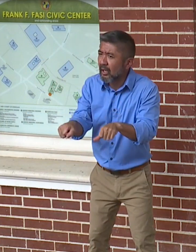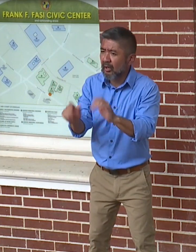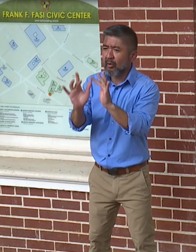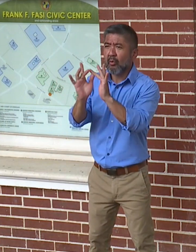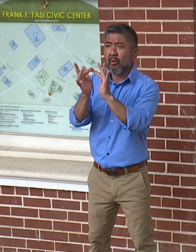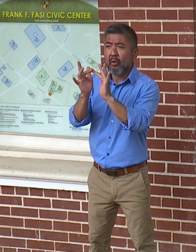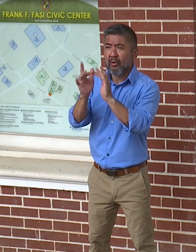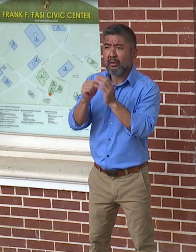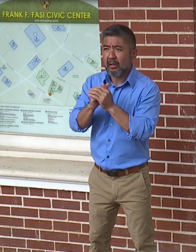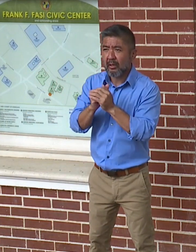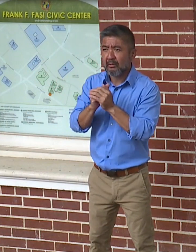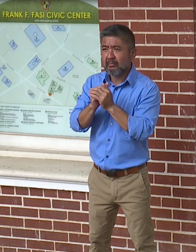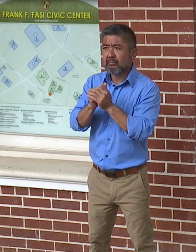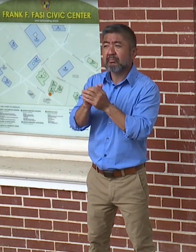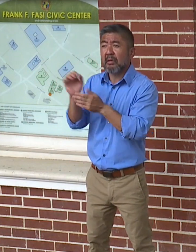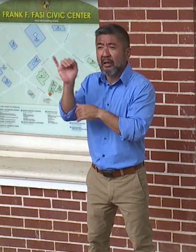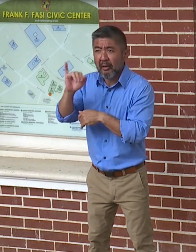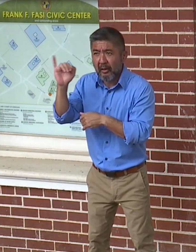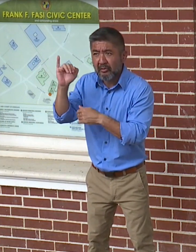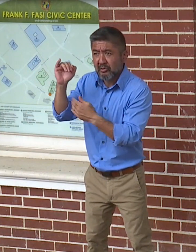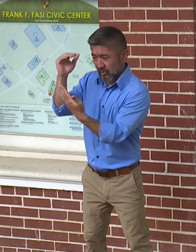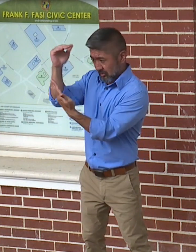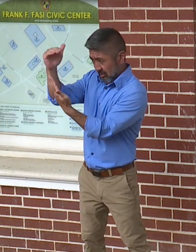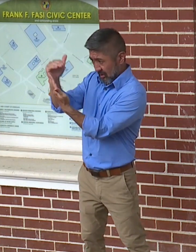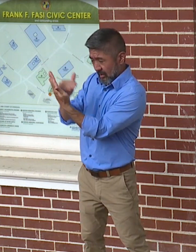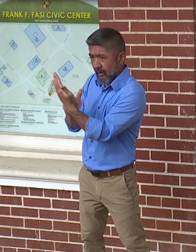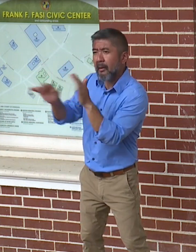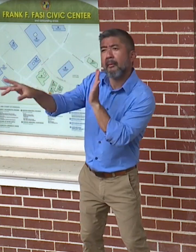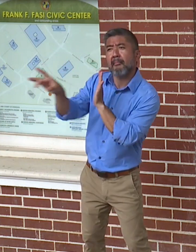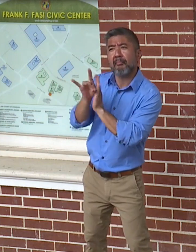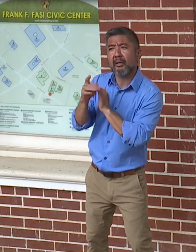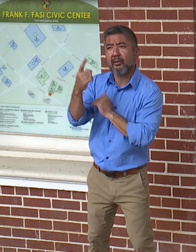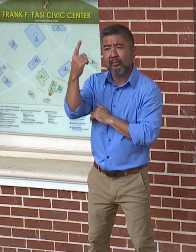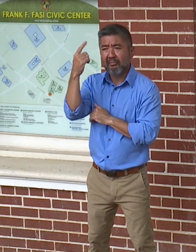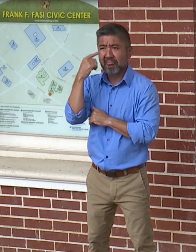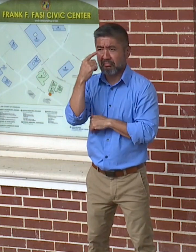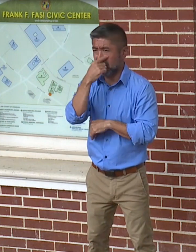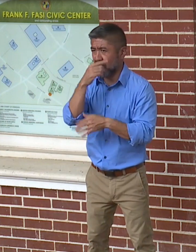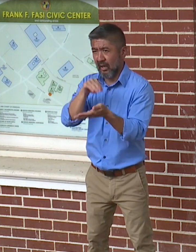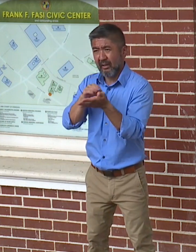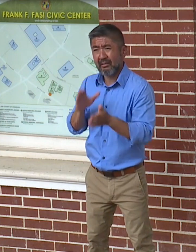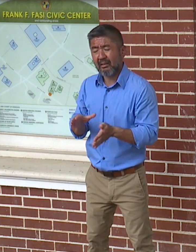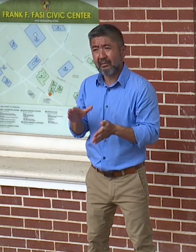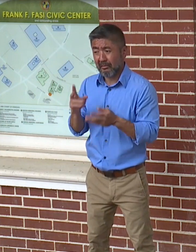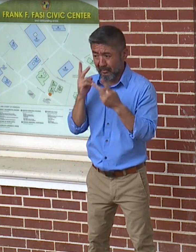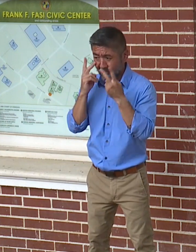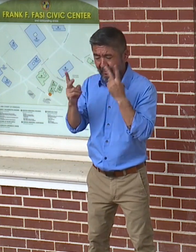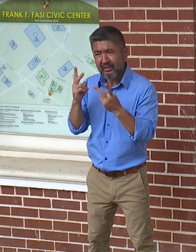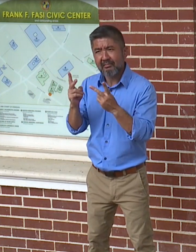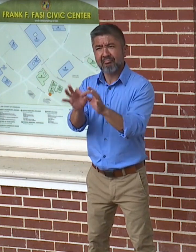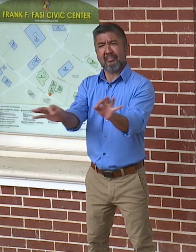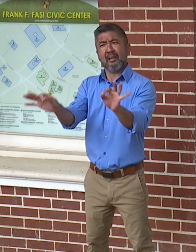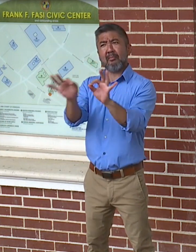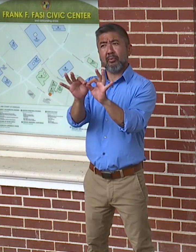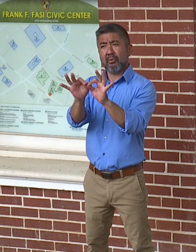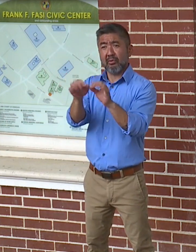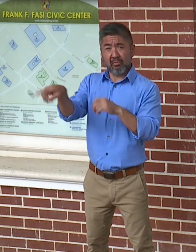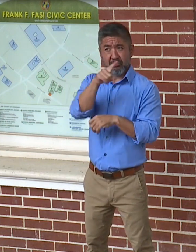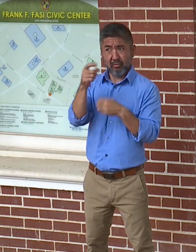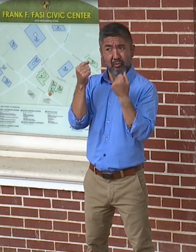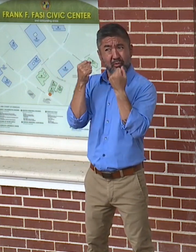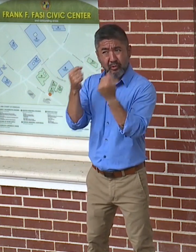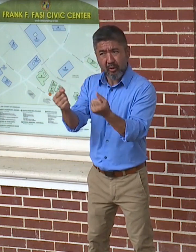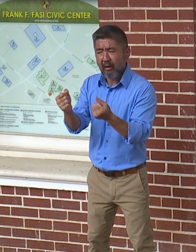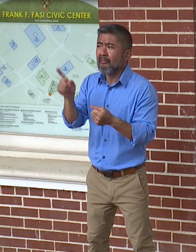look at their insurance listing and choose one. Eye care is a very important thing to be done. And having good visual health for